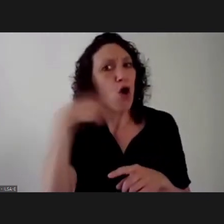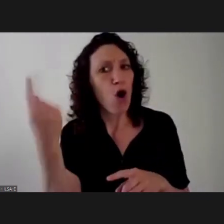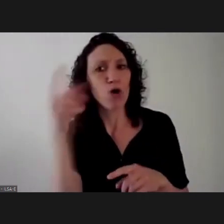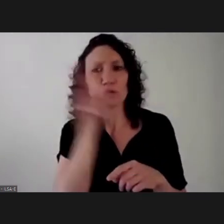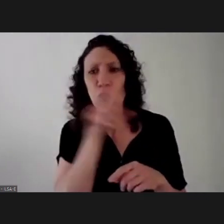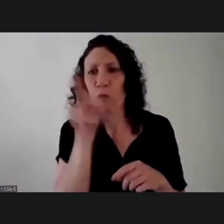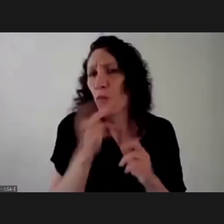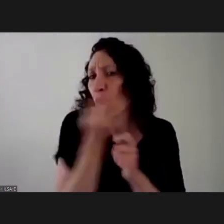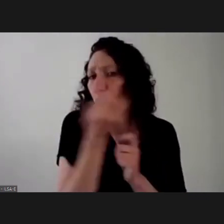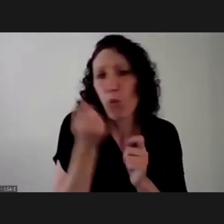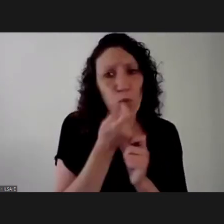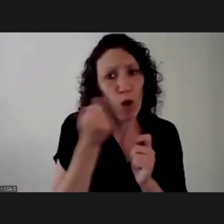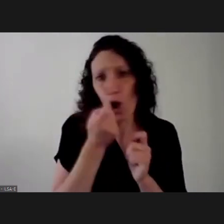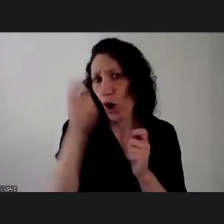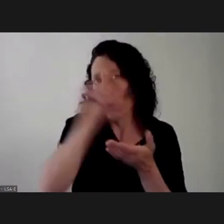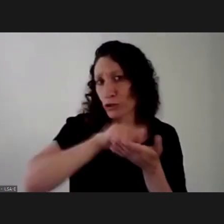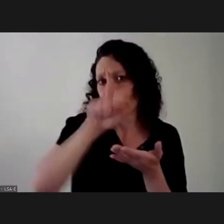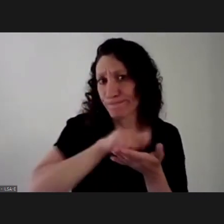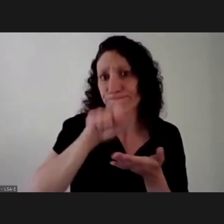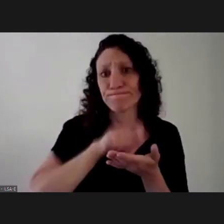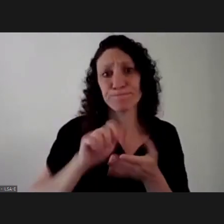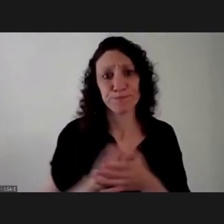others, with other pioneer women.